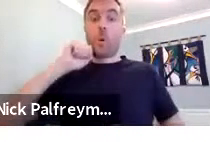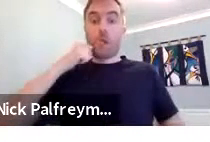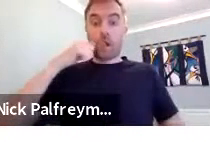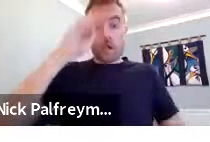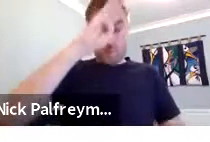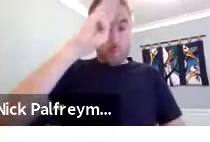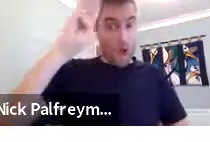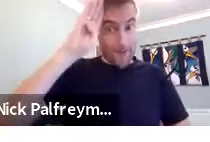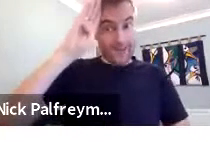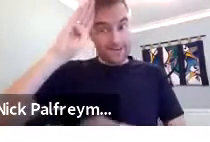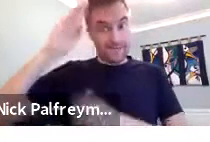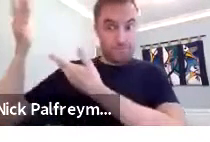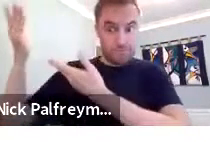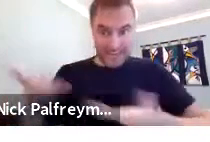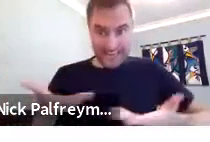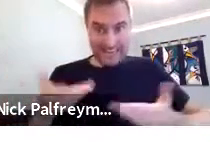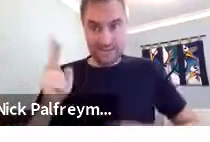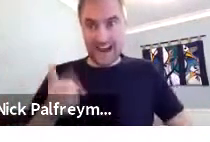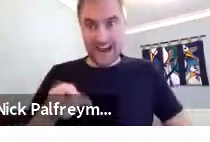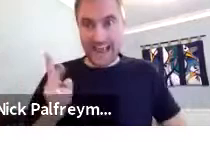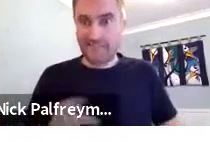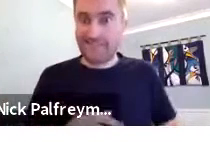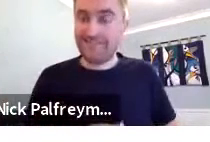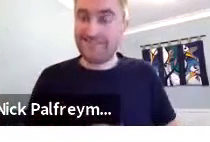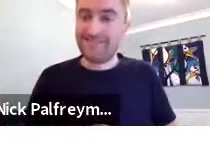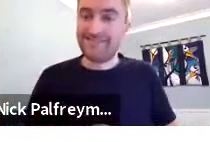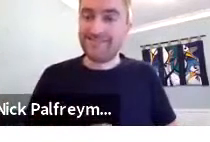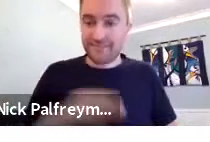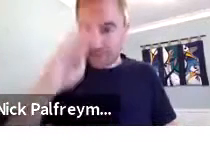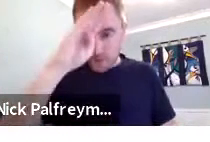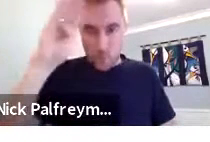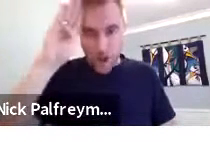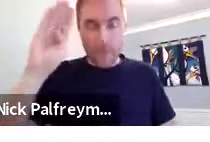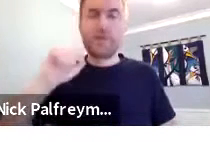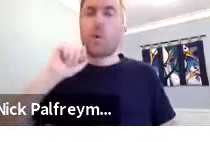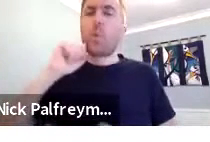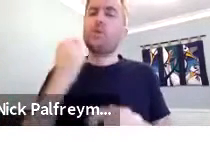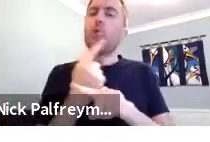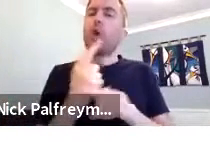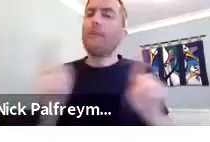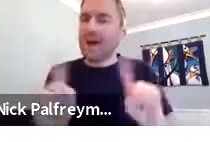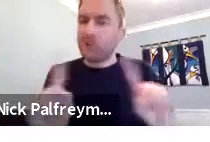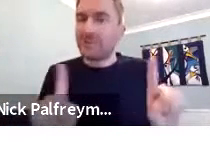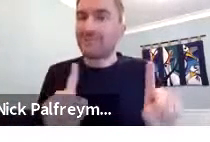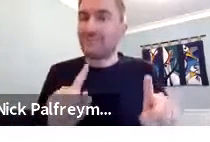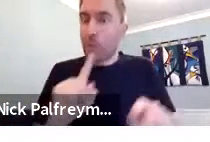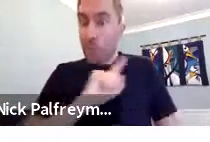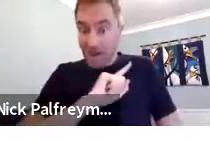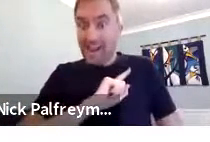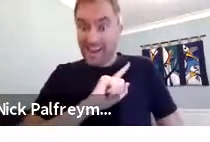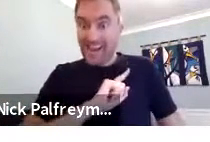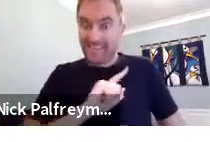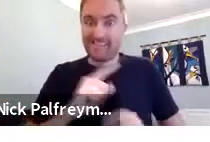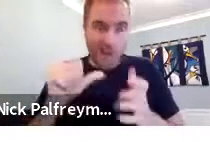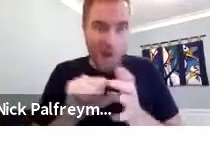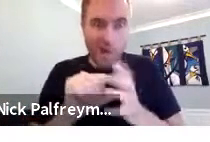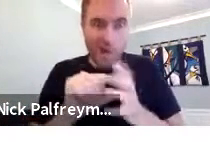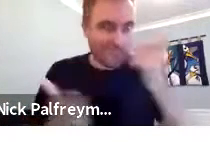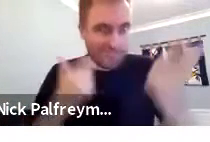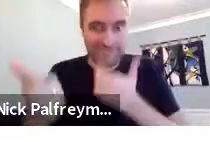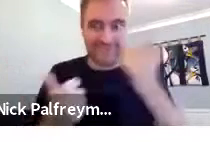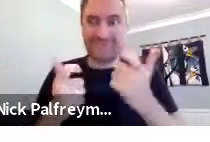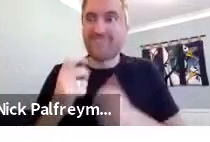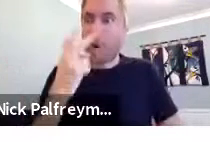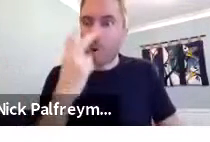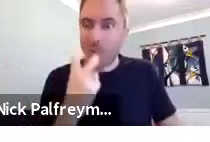corpus. And so now I'm going to bring Mohammed back again. And and he's going to talk about